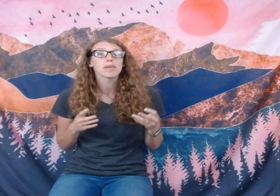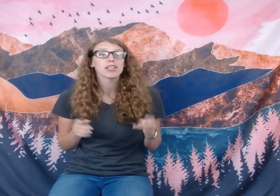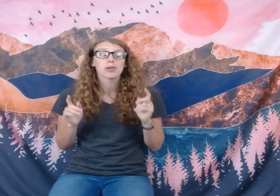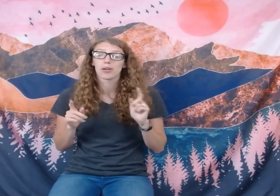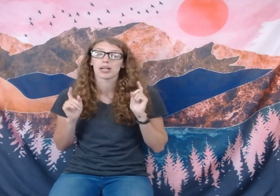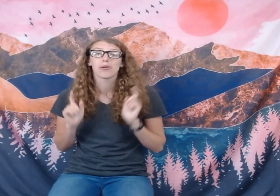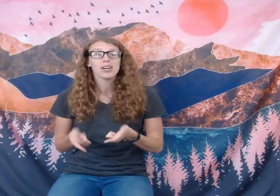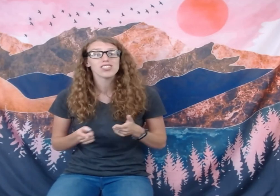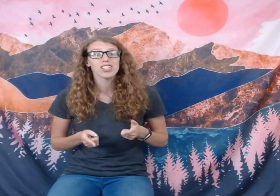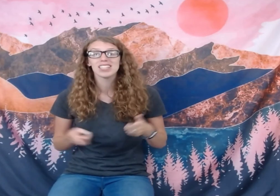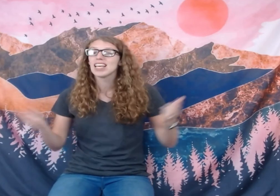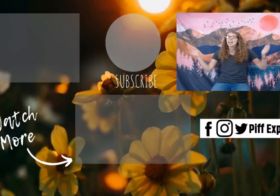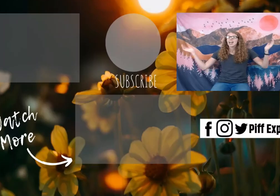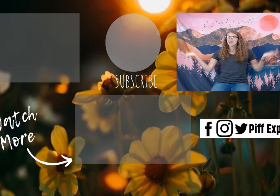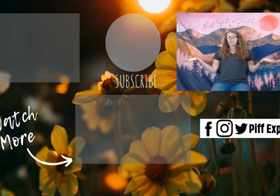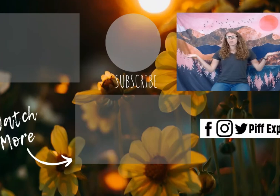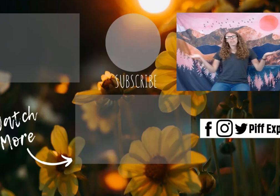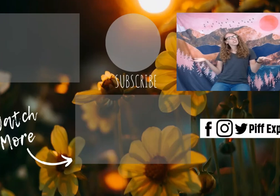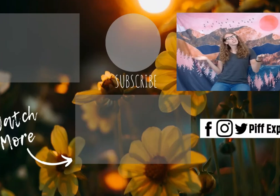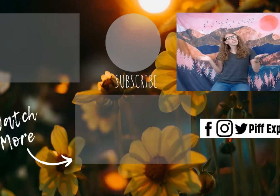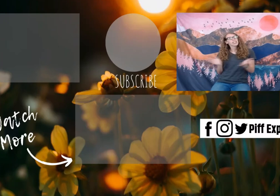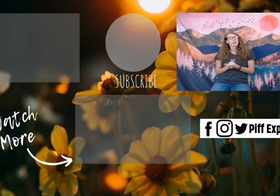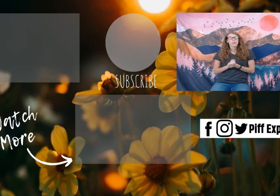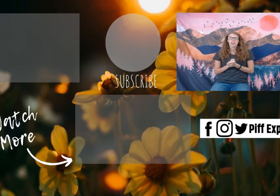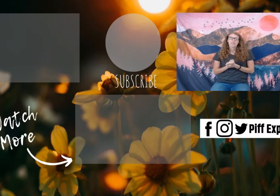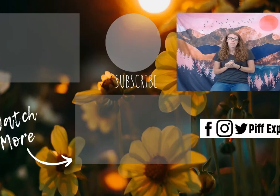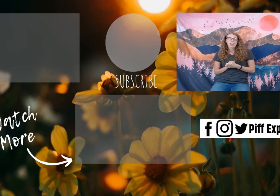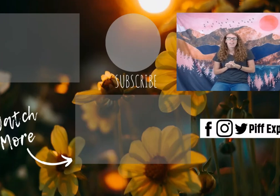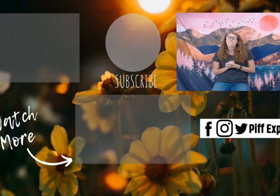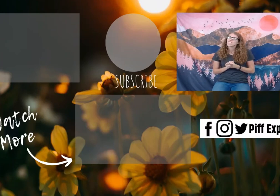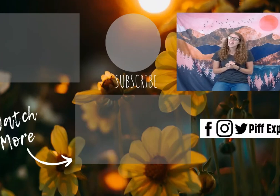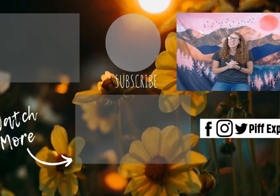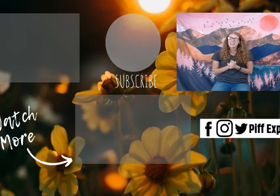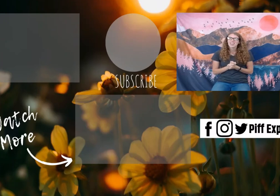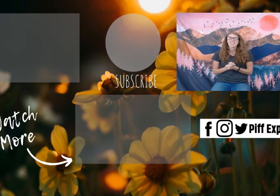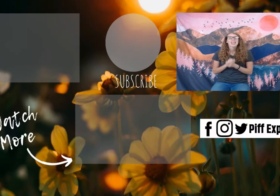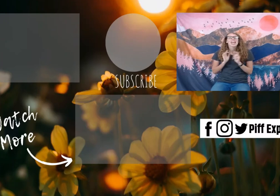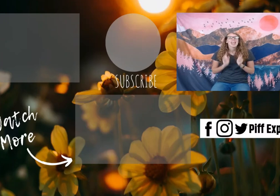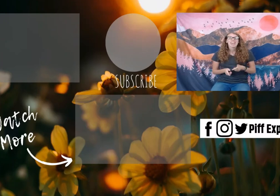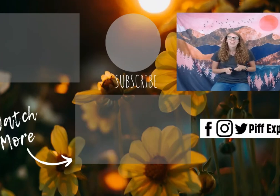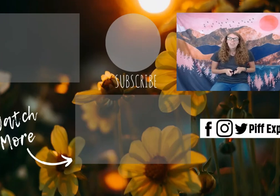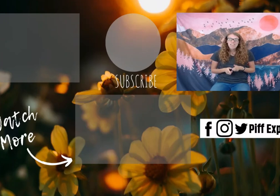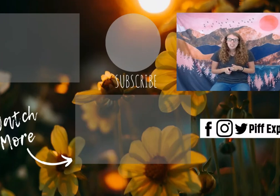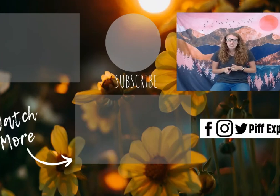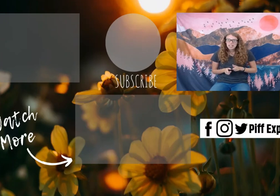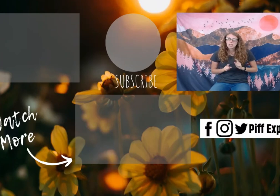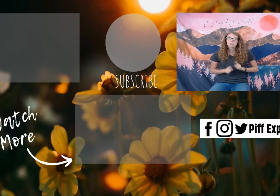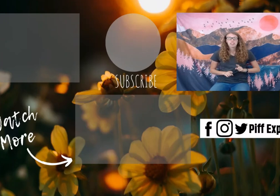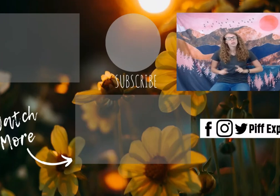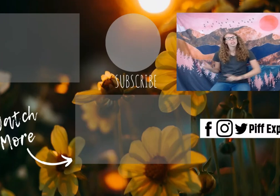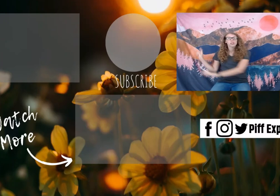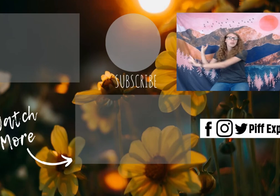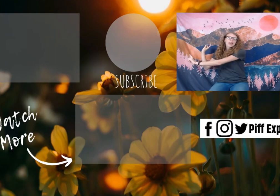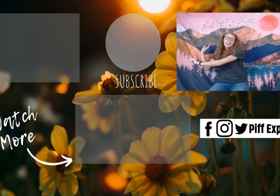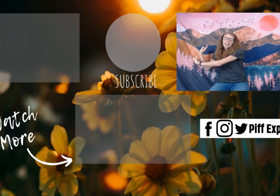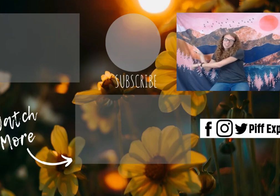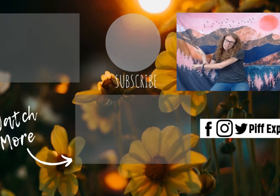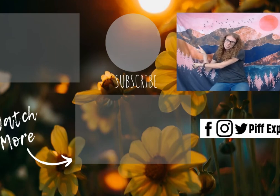me your questions. And you can be featured in one of my videos. If you haven't already, be sure to hit that